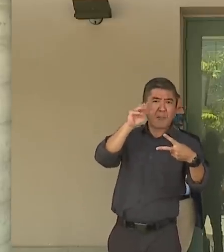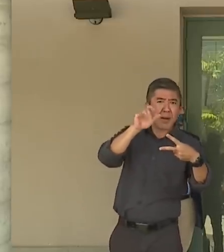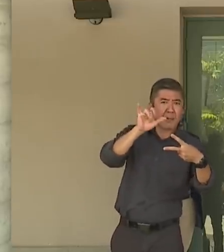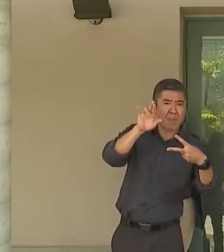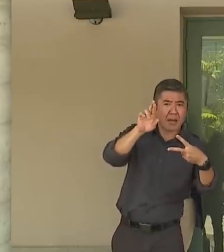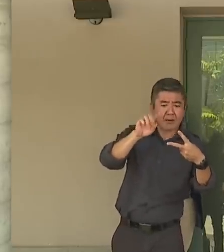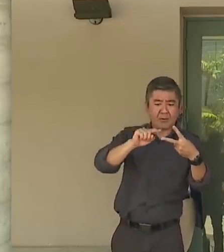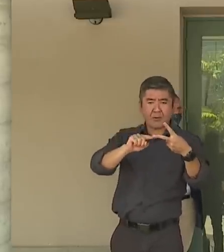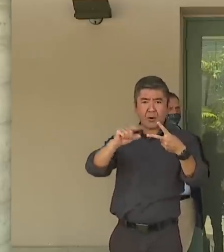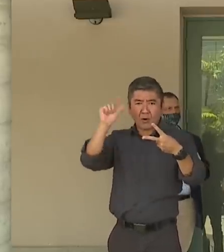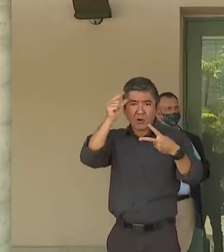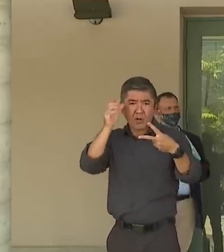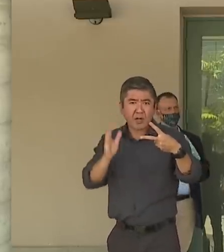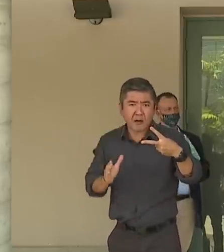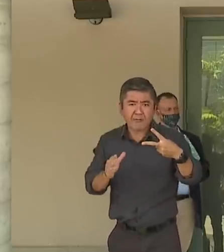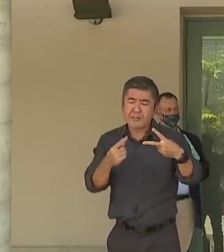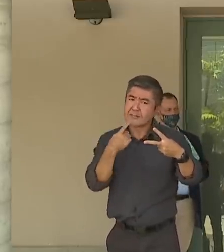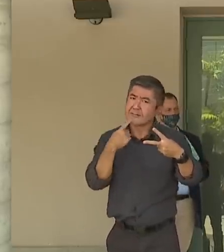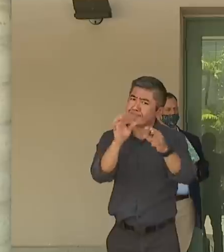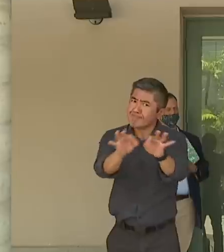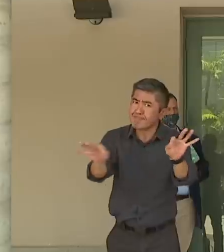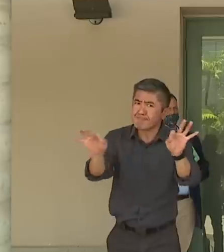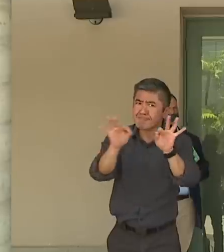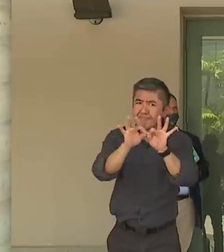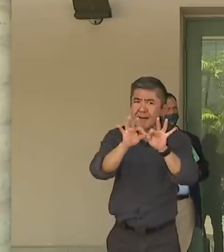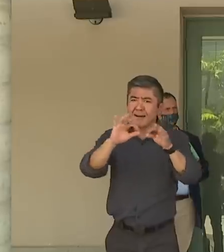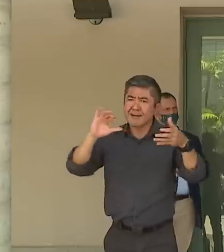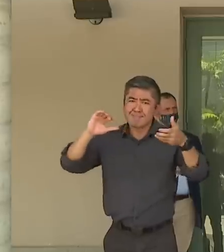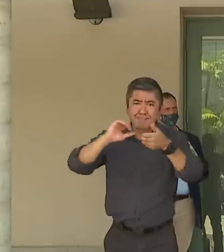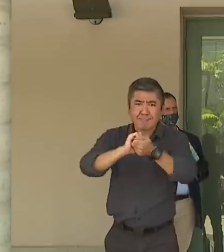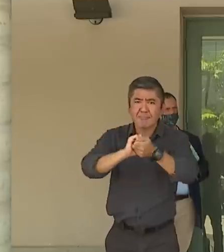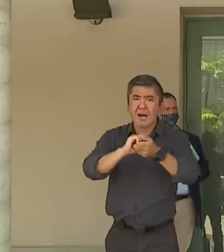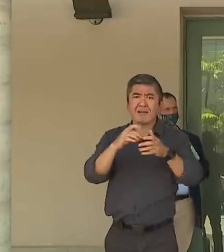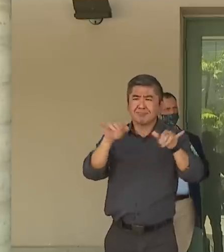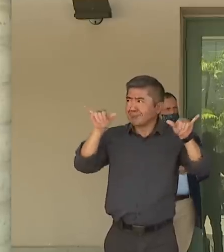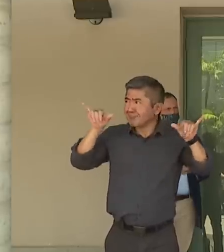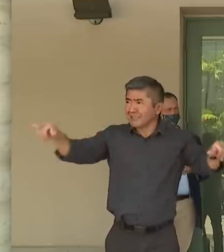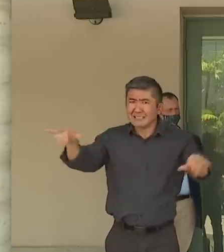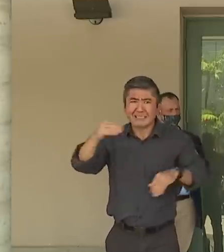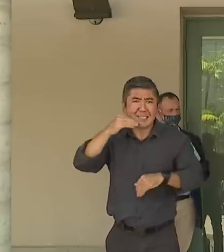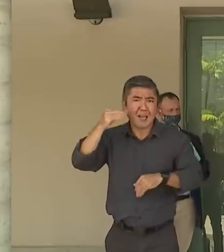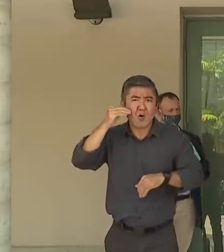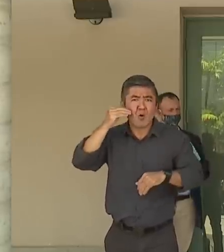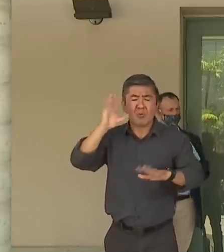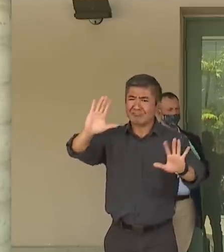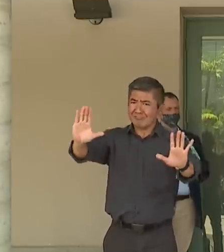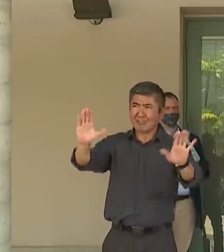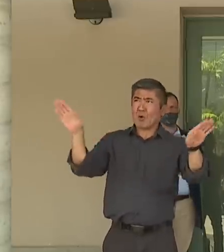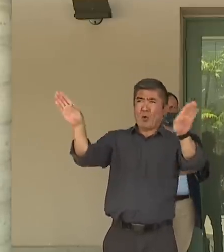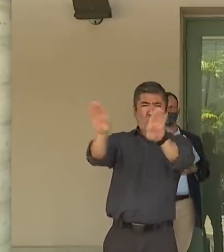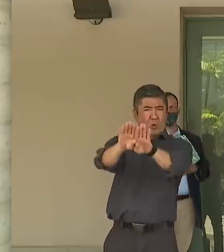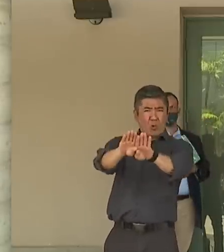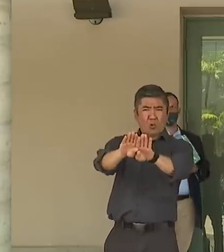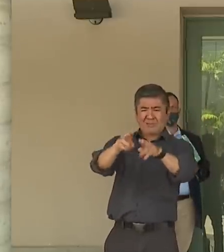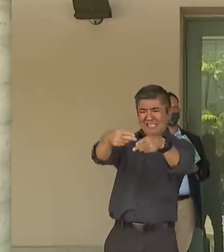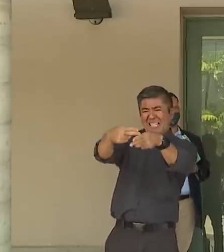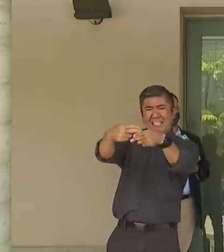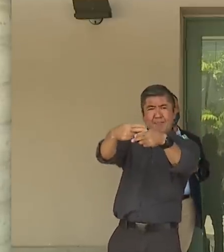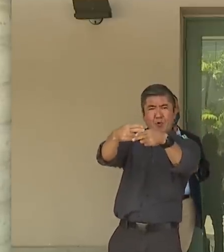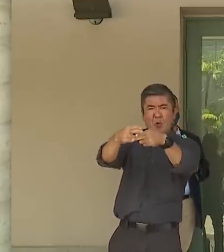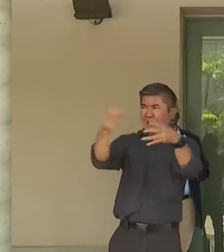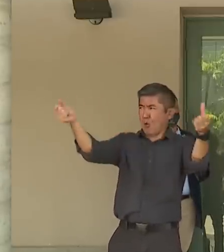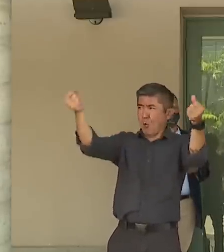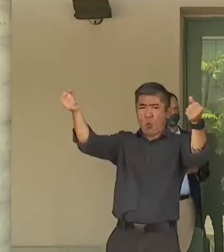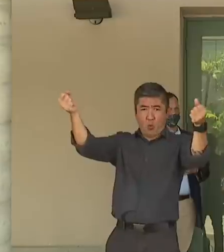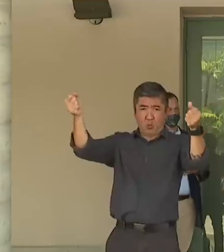it's important to combine this shutdown, this reset, this temporary reset. And I want people to understand